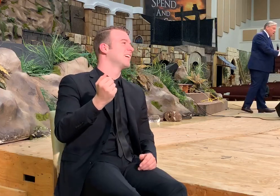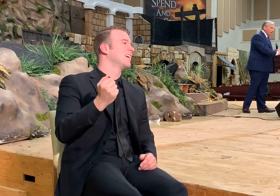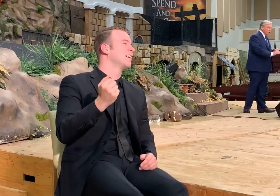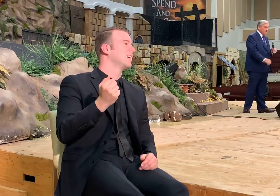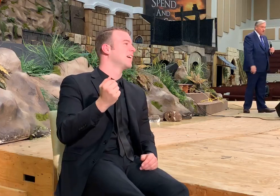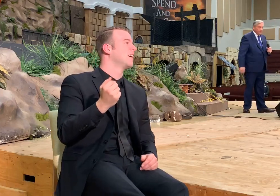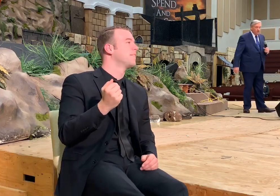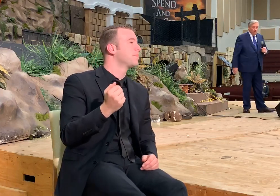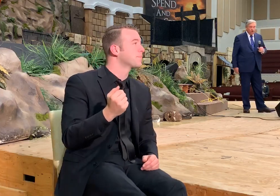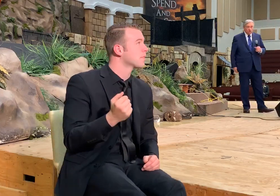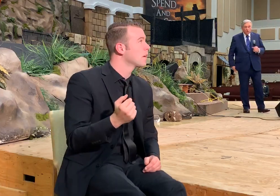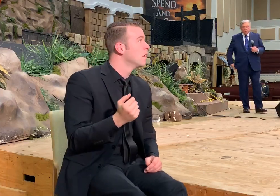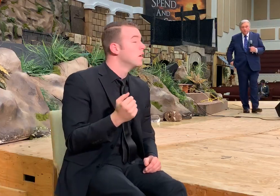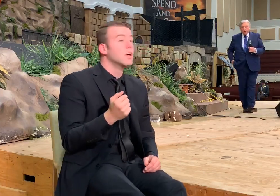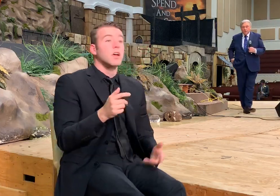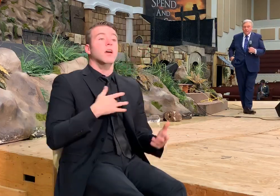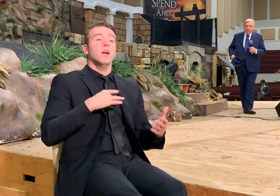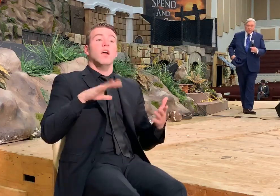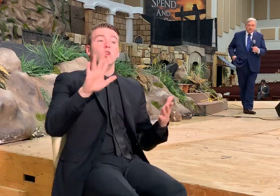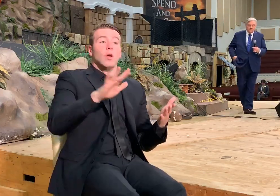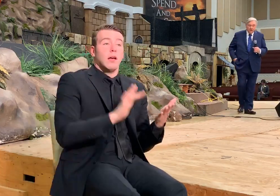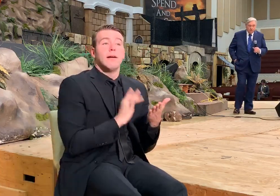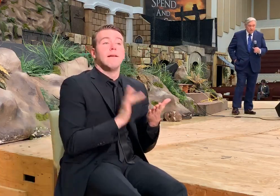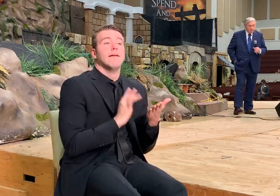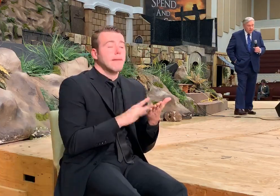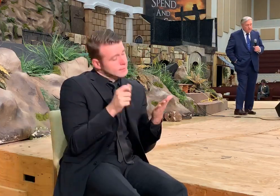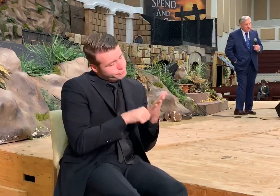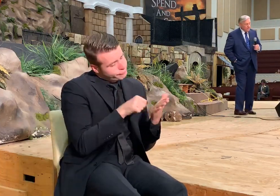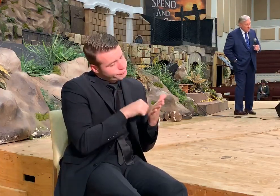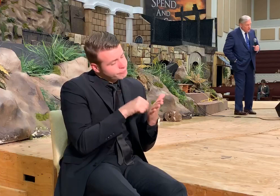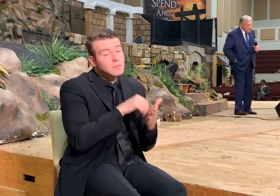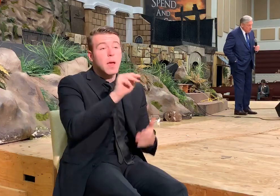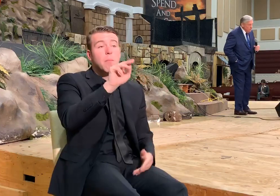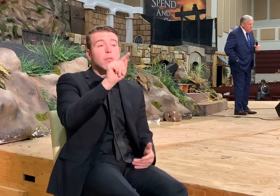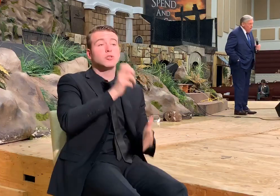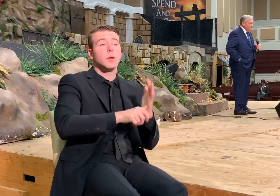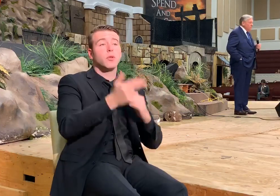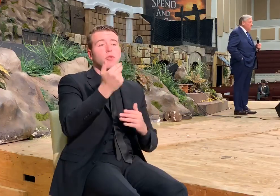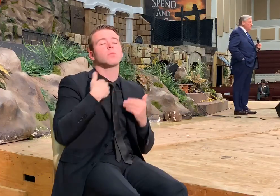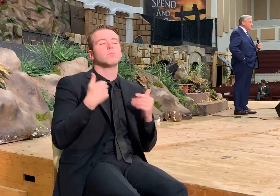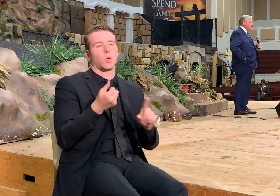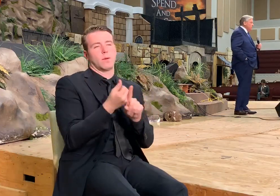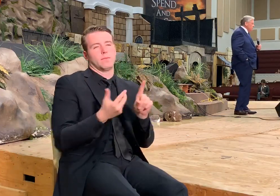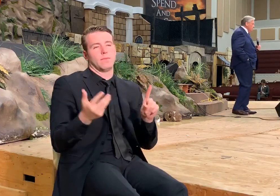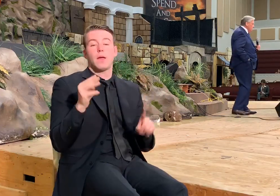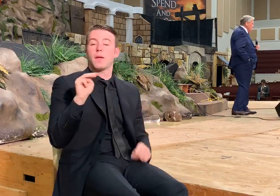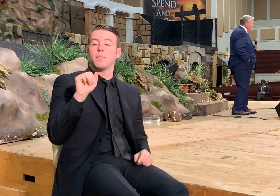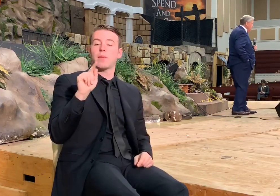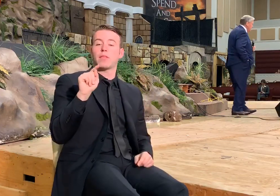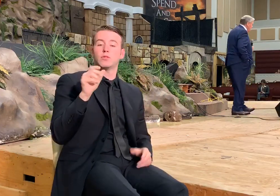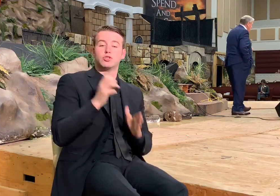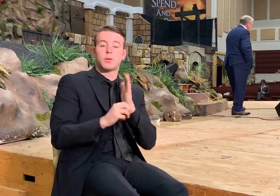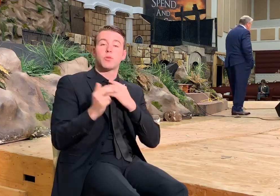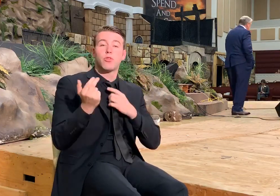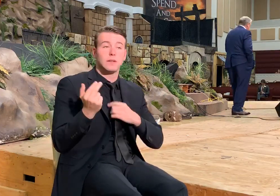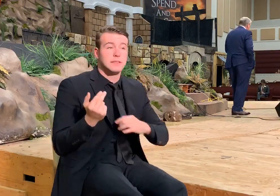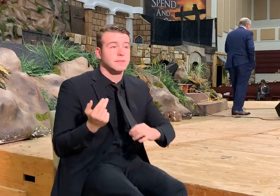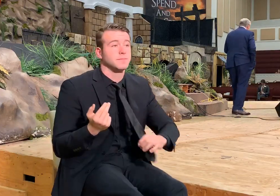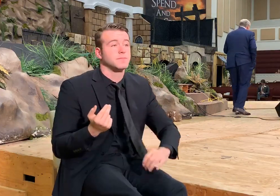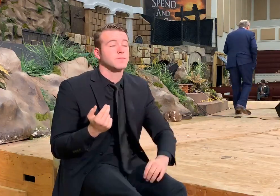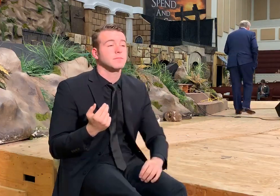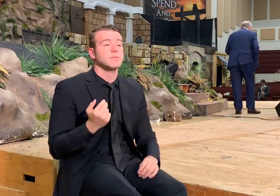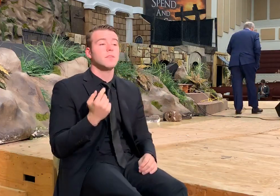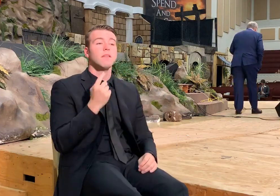And here, while you're turning to it, let me just explain what's in Matthew chapter 13. Matthew chapter 13 is